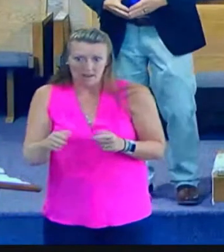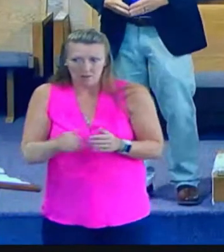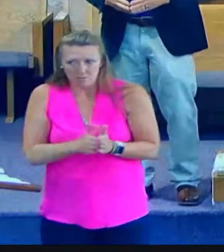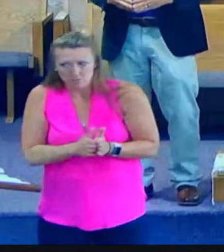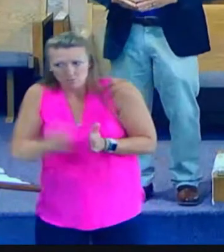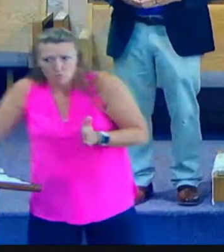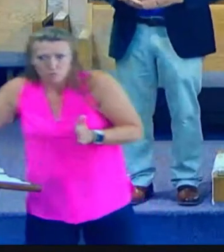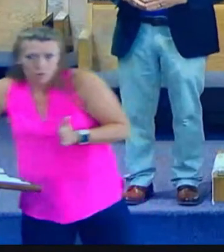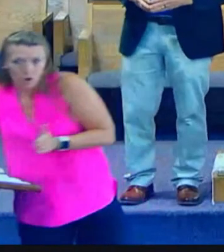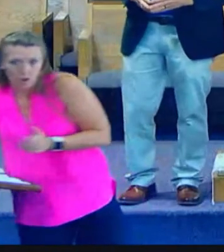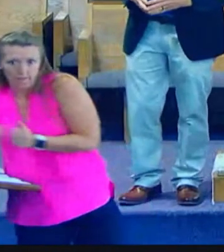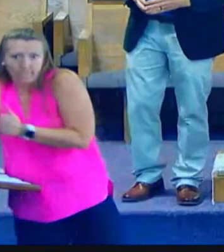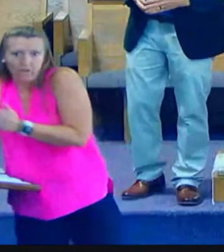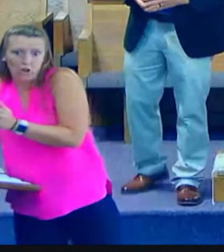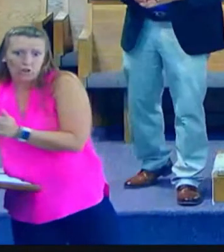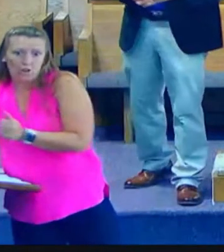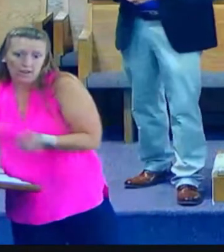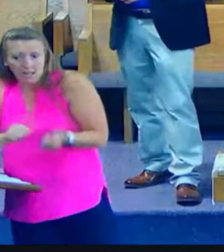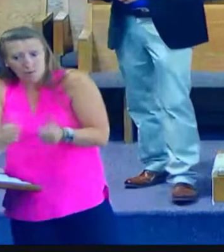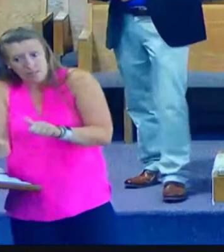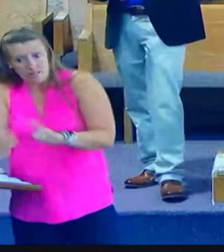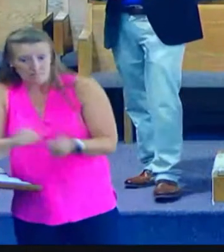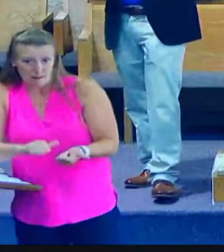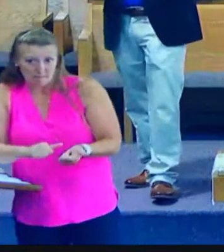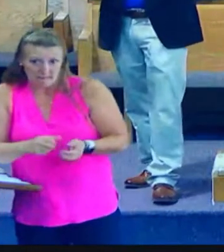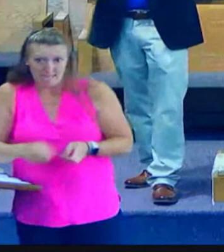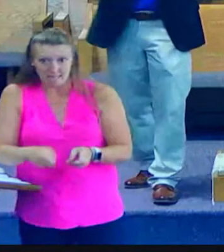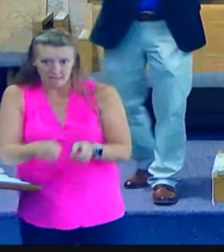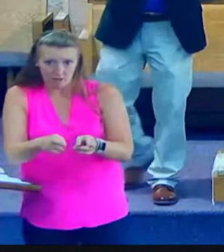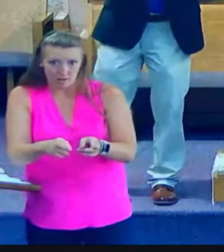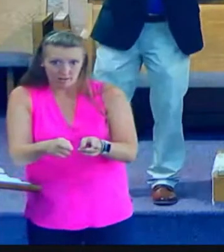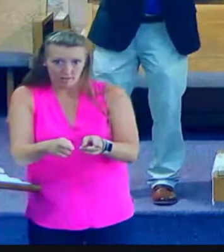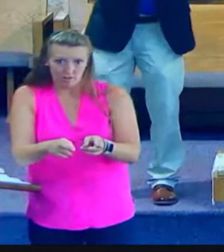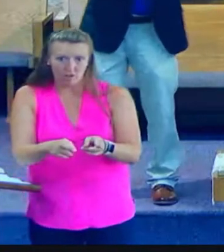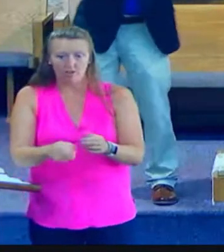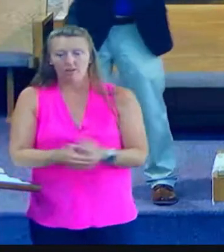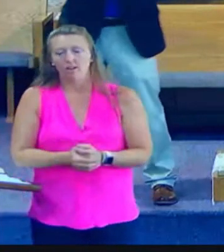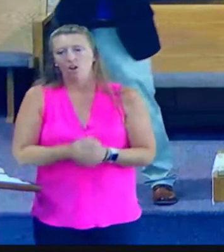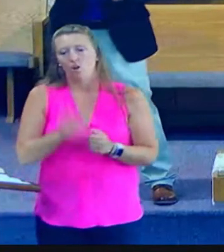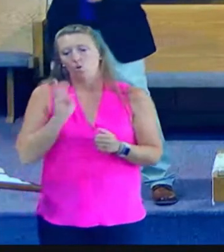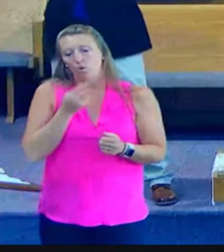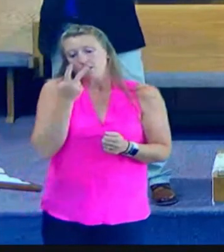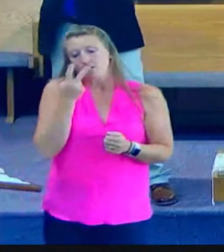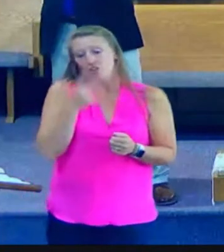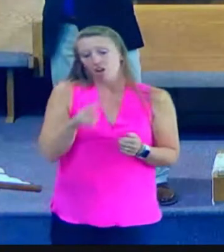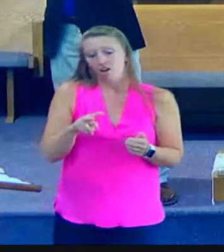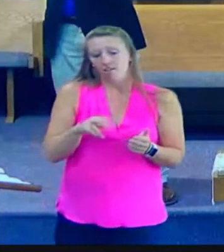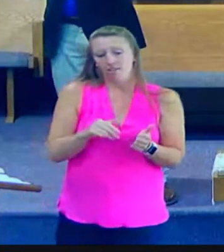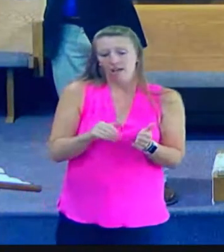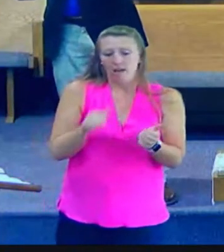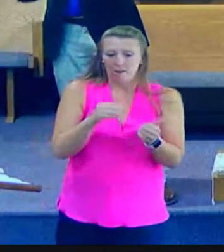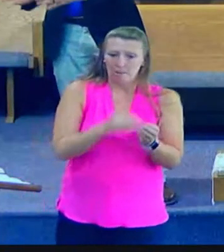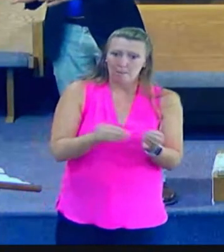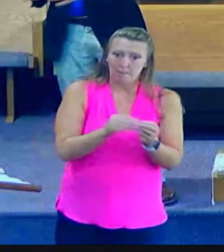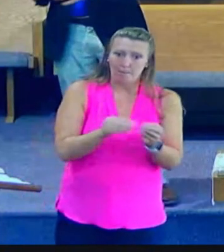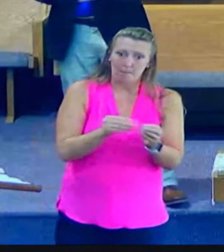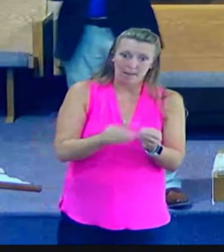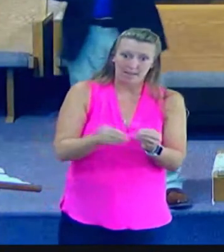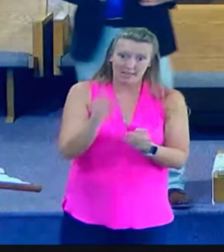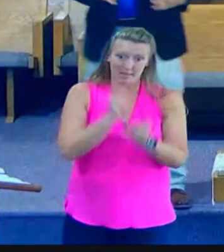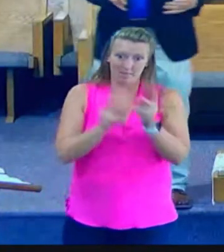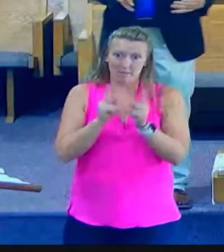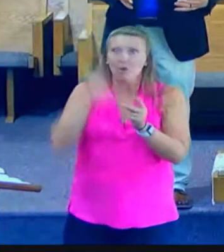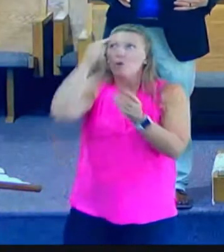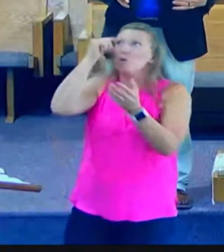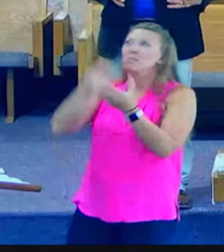baptizing in the Jordan River. And we saw that many more people were coming to Jesus